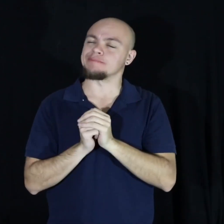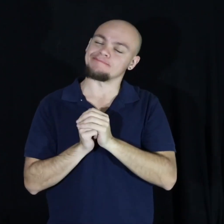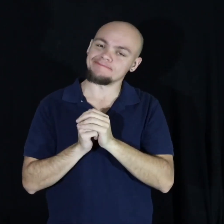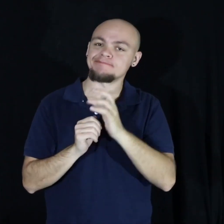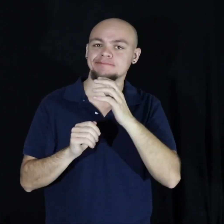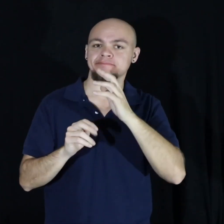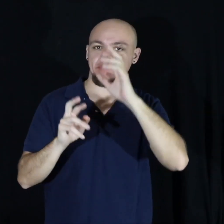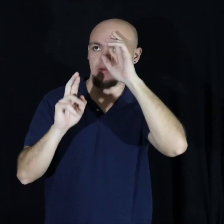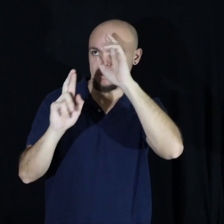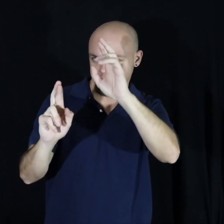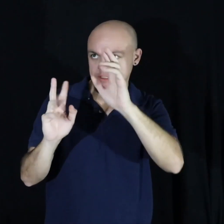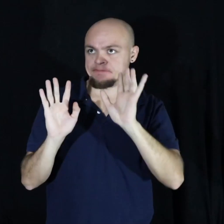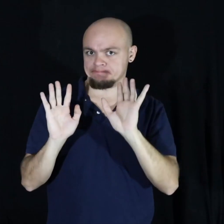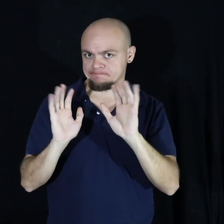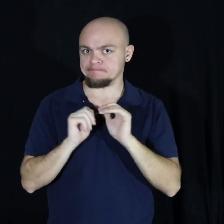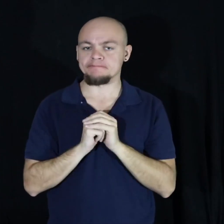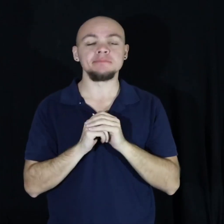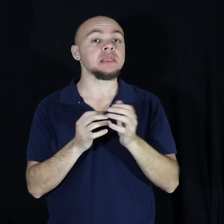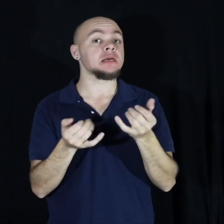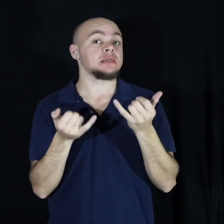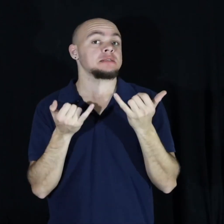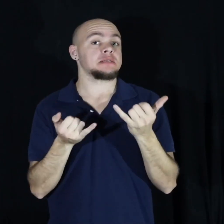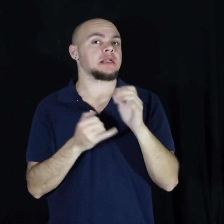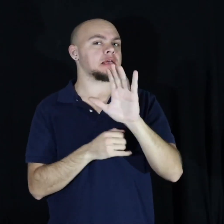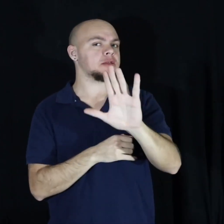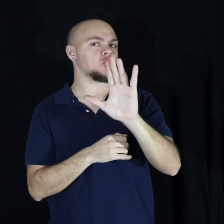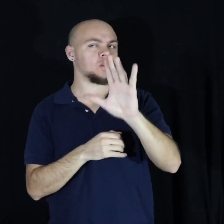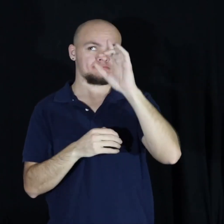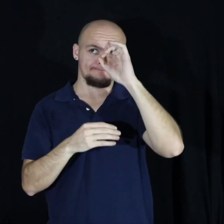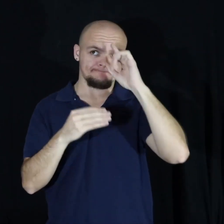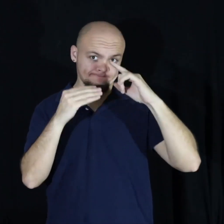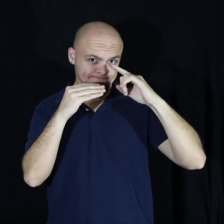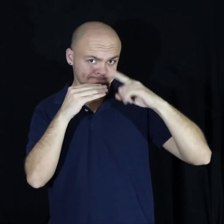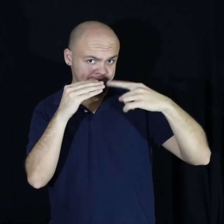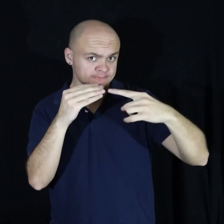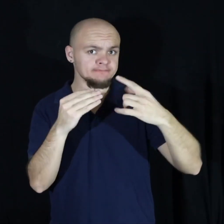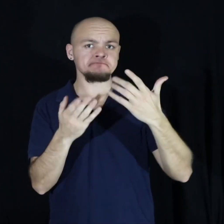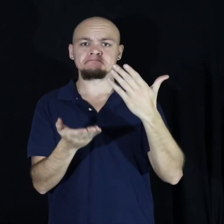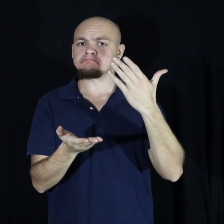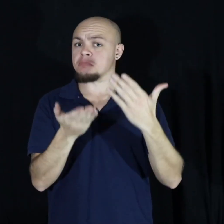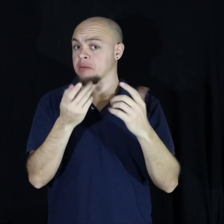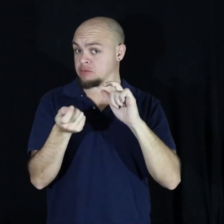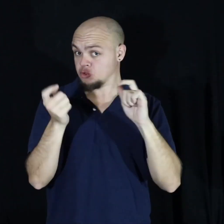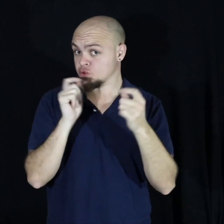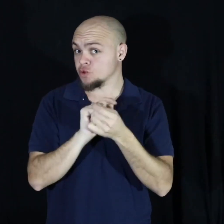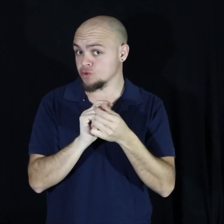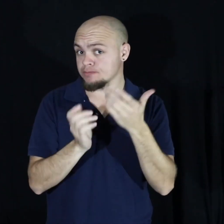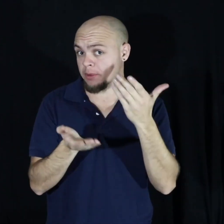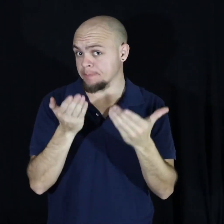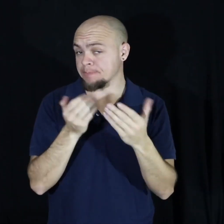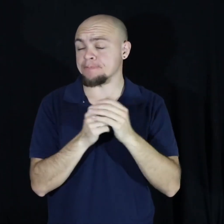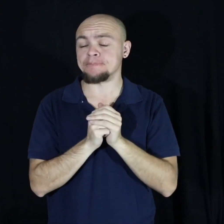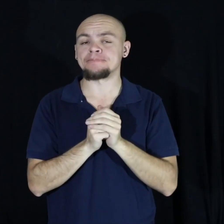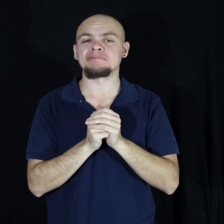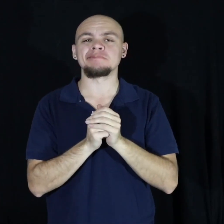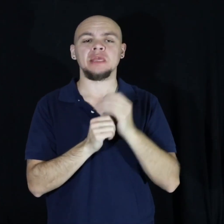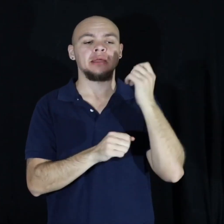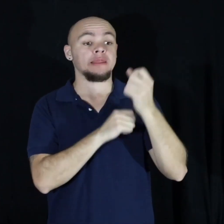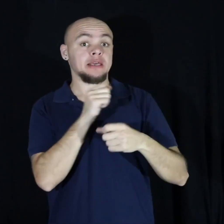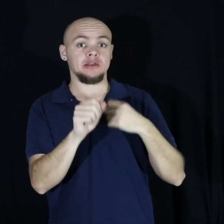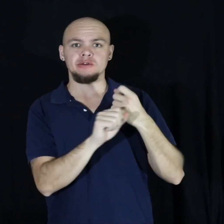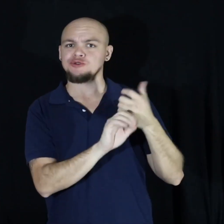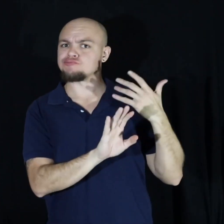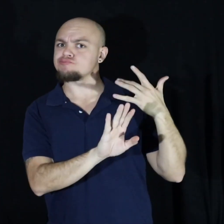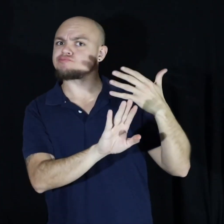but today your way of thinking might change the past in years people